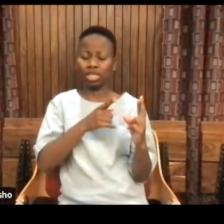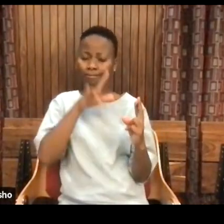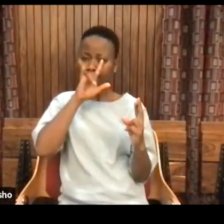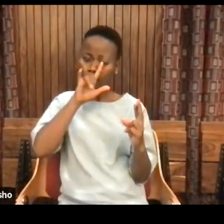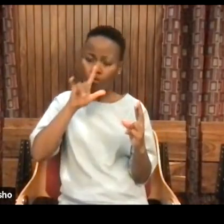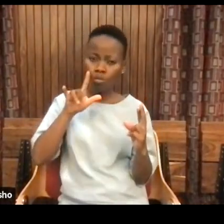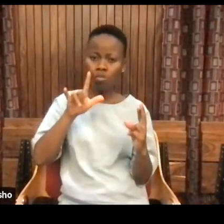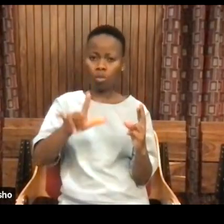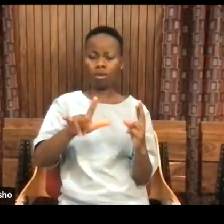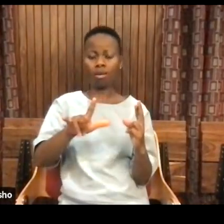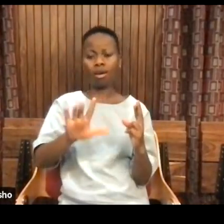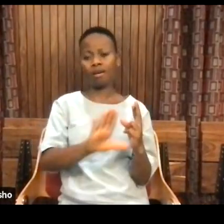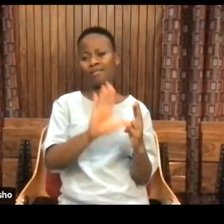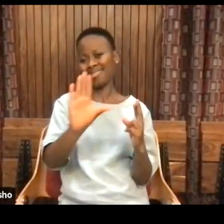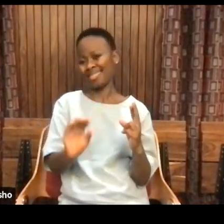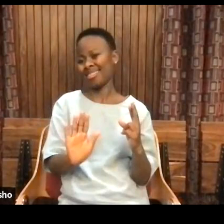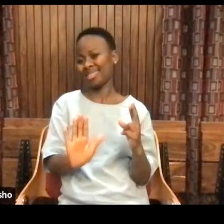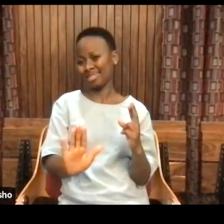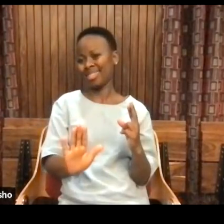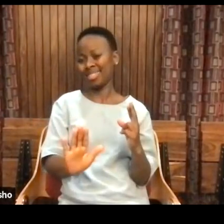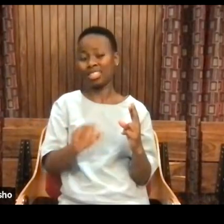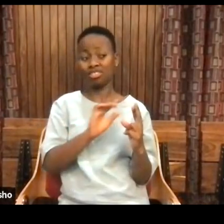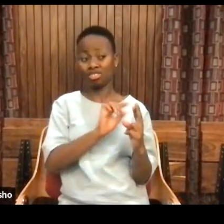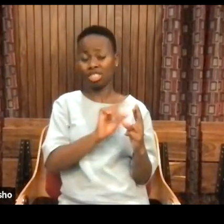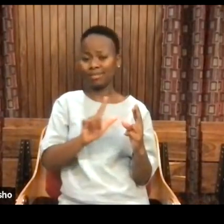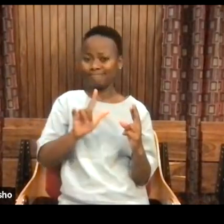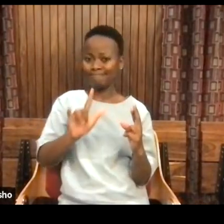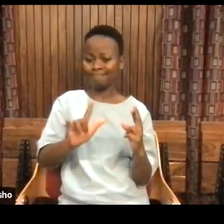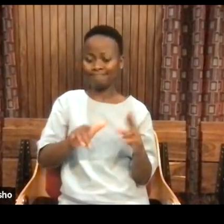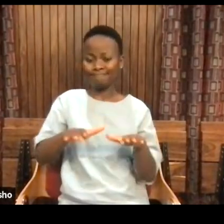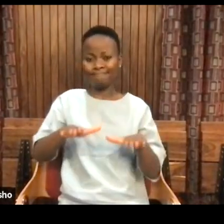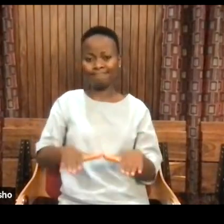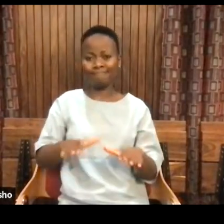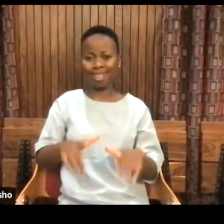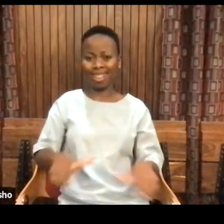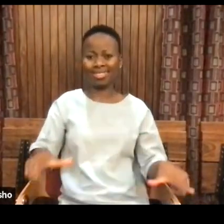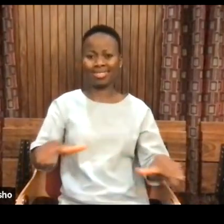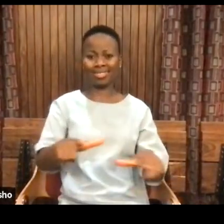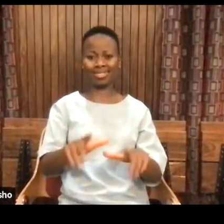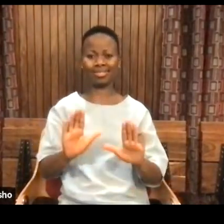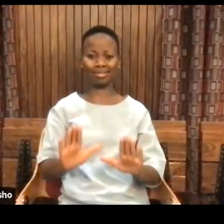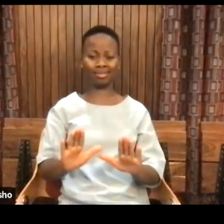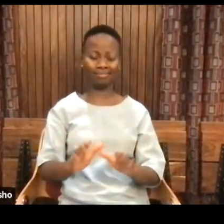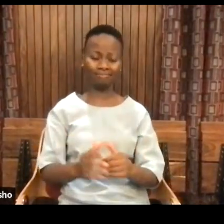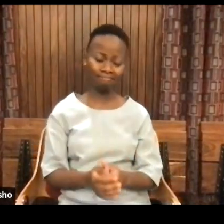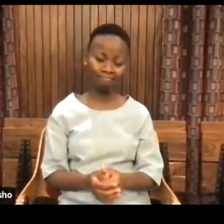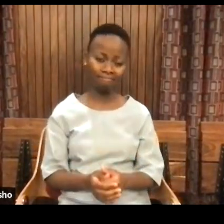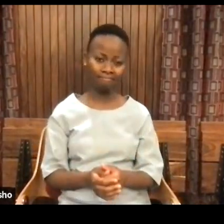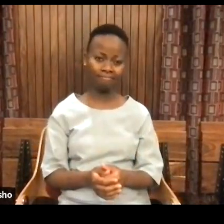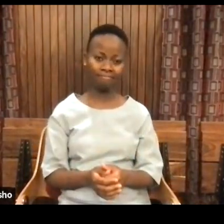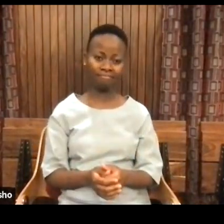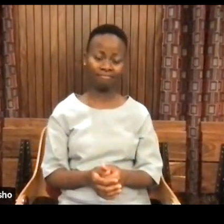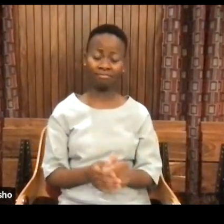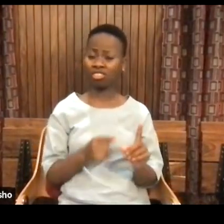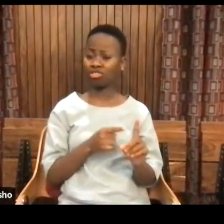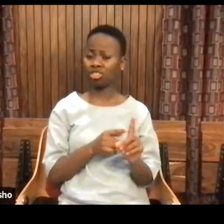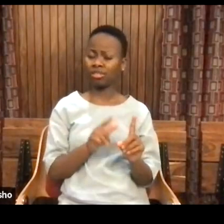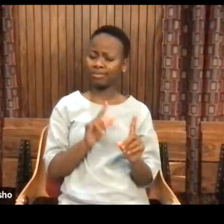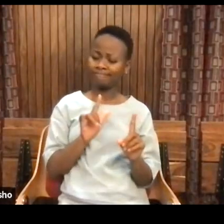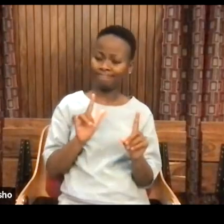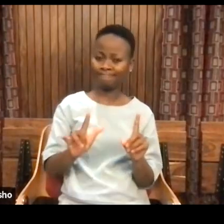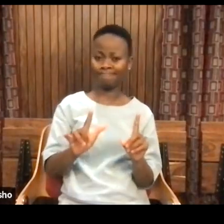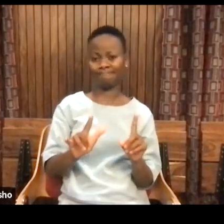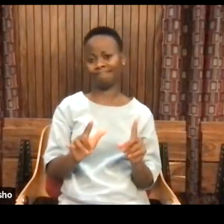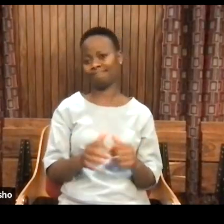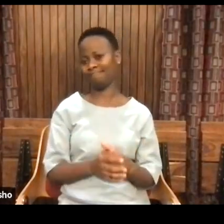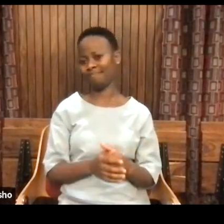loved this place that we call Azeña. She loved